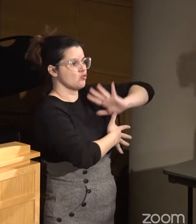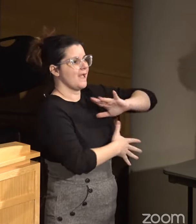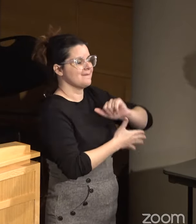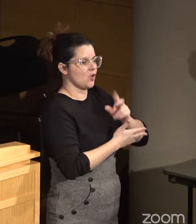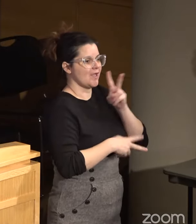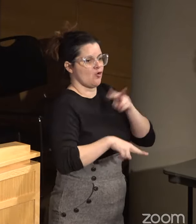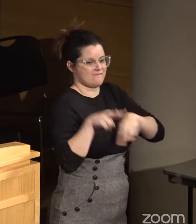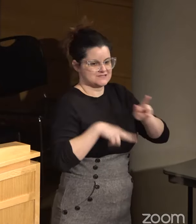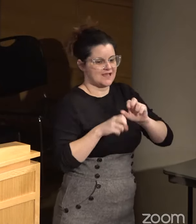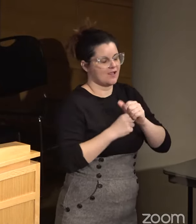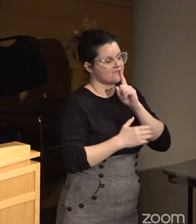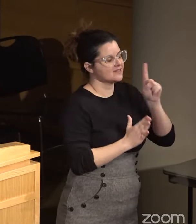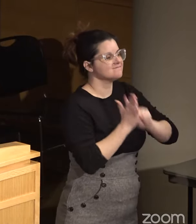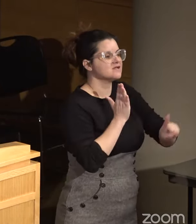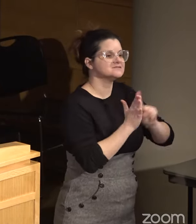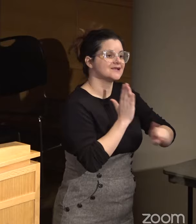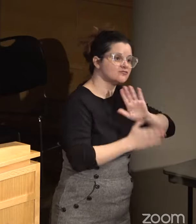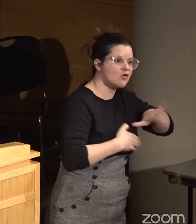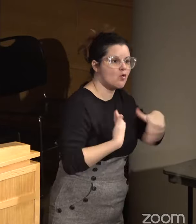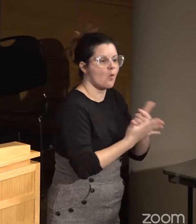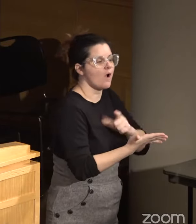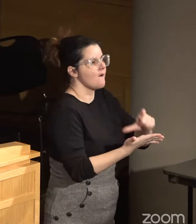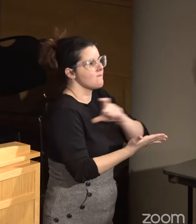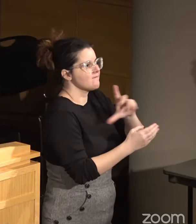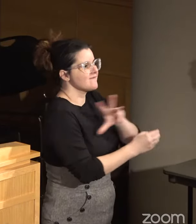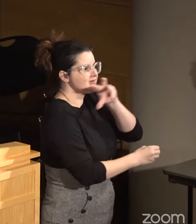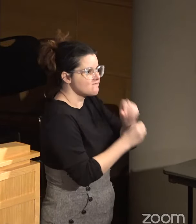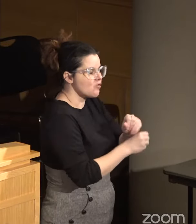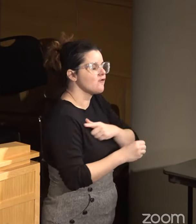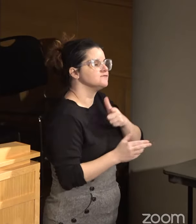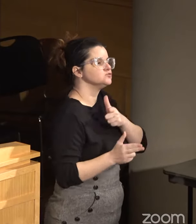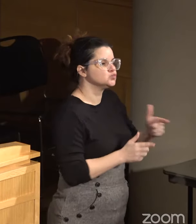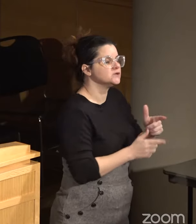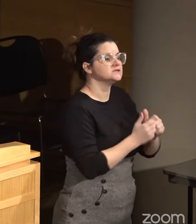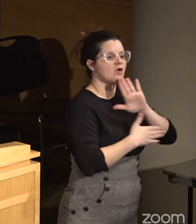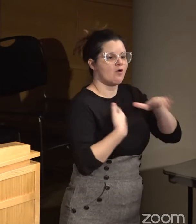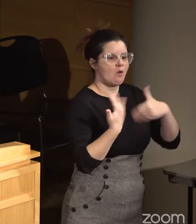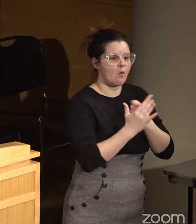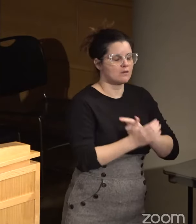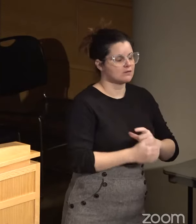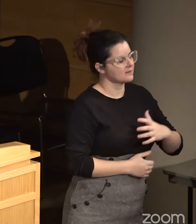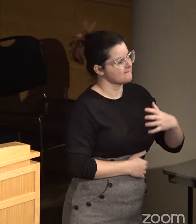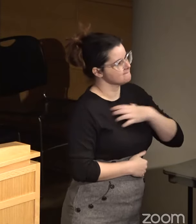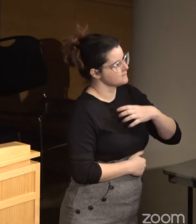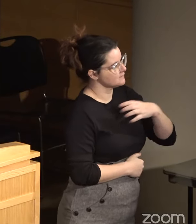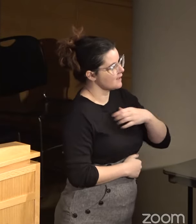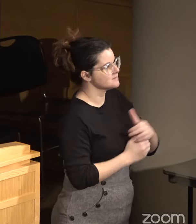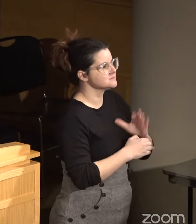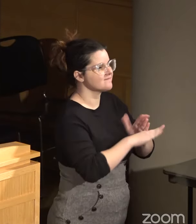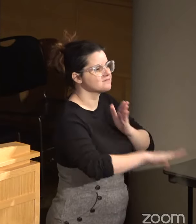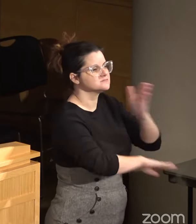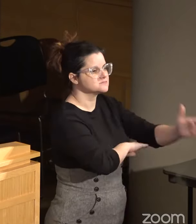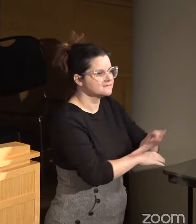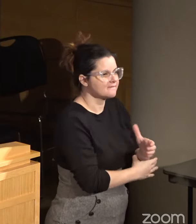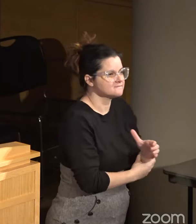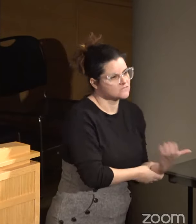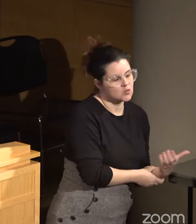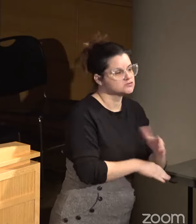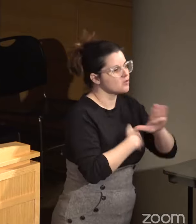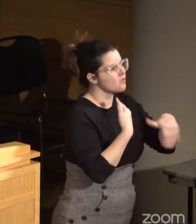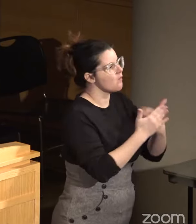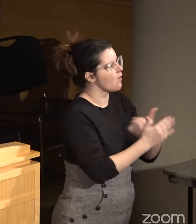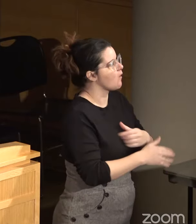over the investigation of all officer-involved shootings, all complaints of excessive force, all sex-based